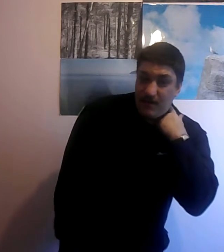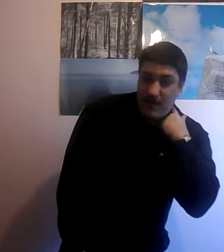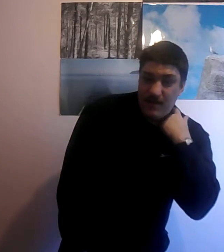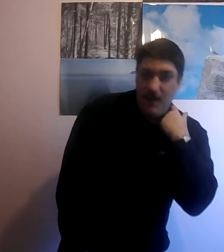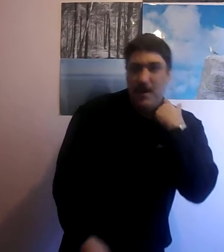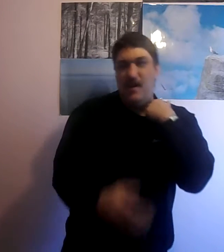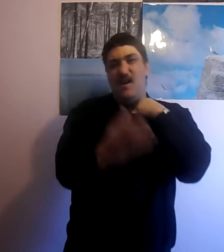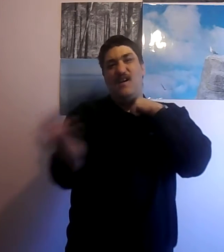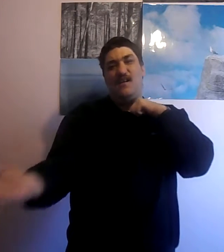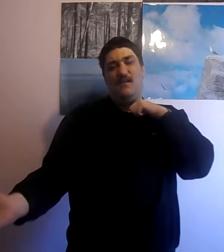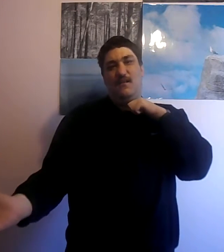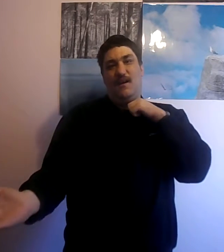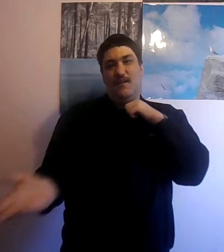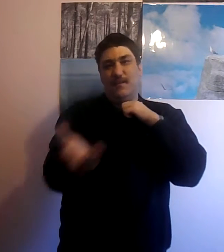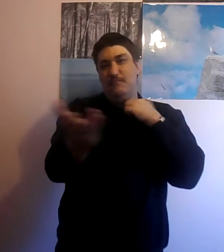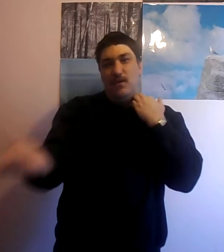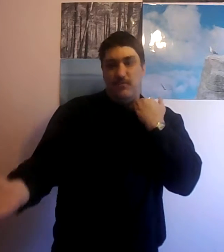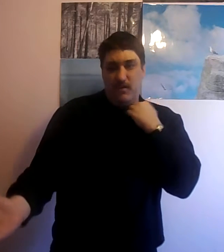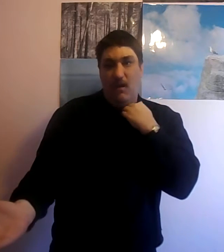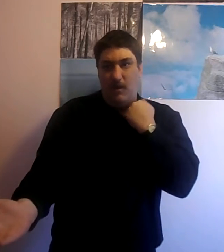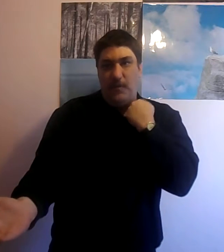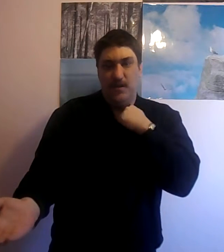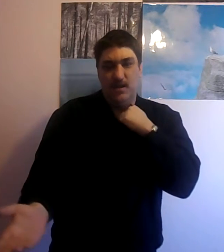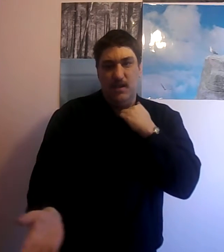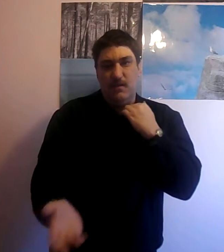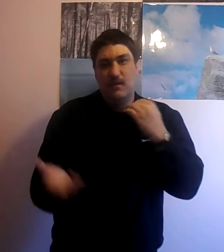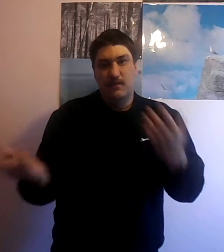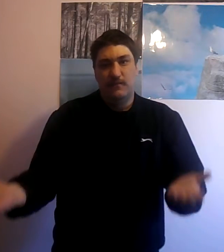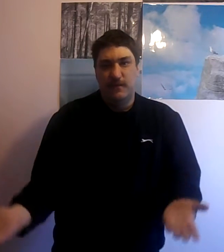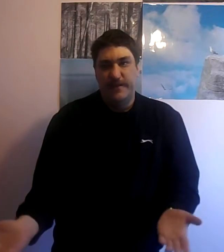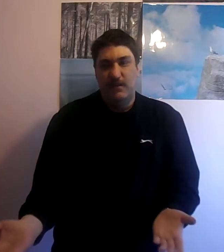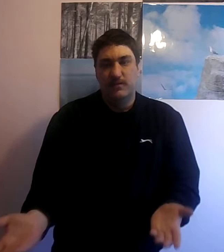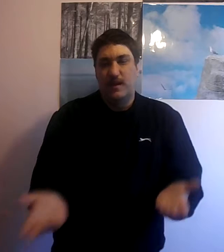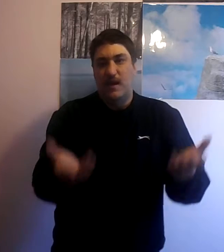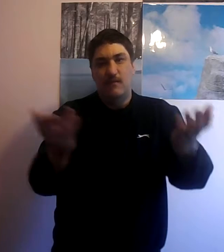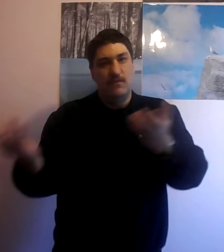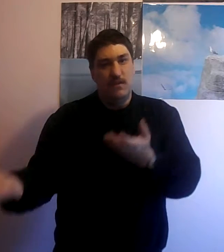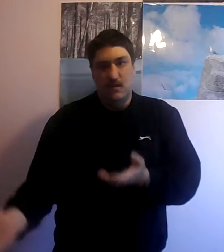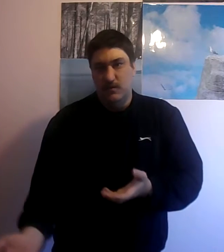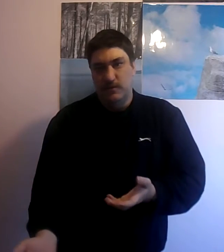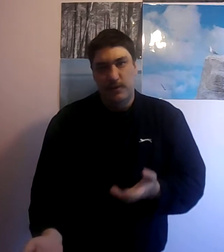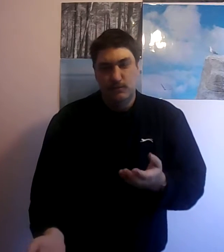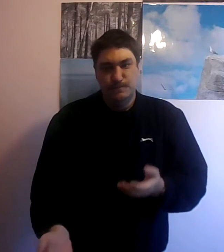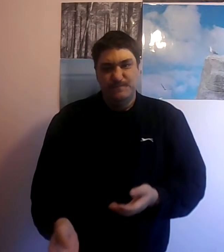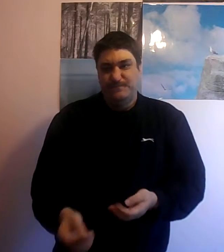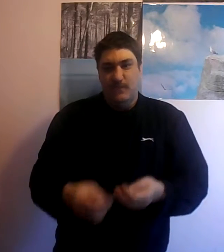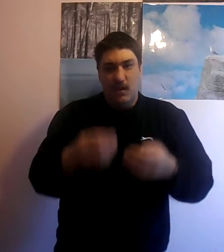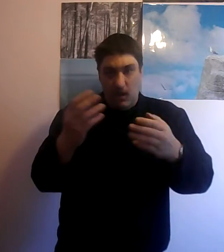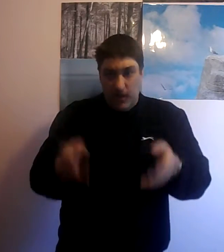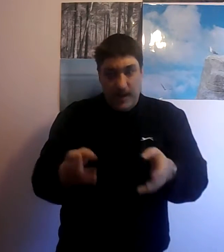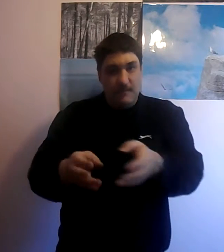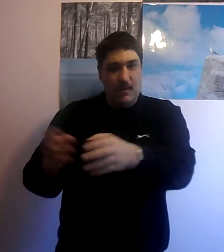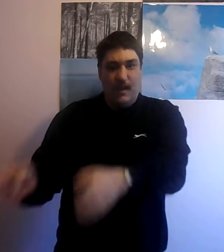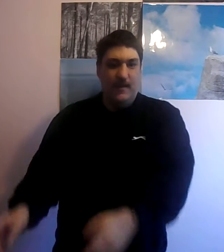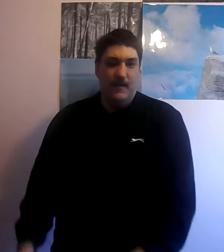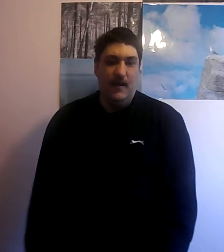sense I mean like most RPGs and Zelda games and other games like that